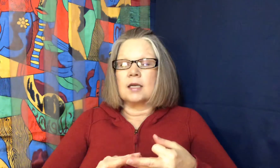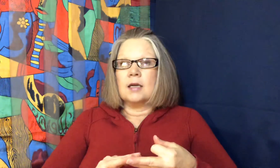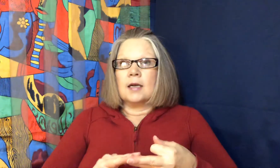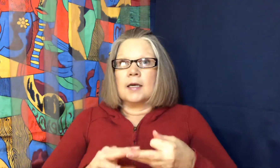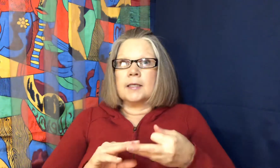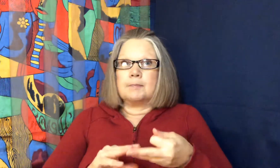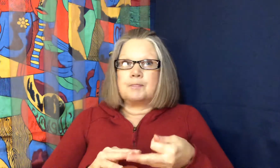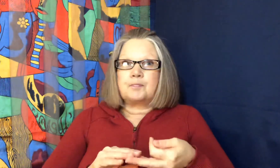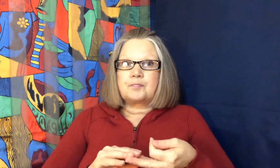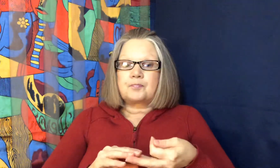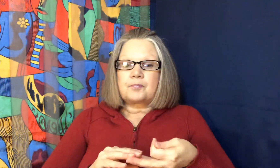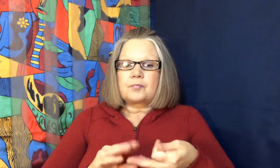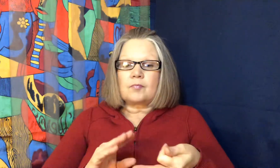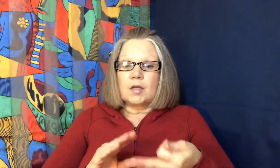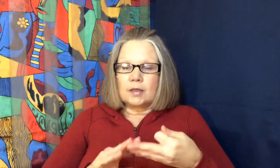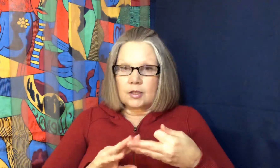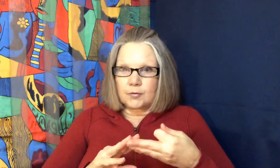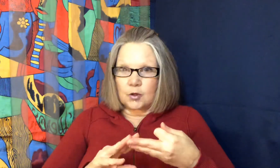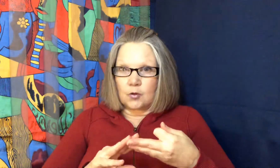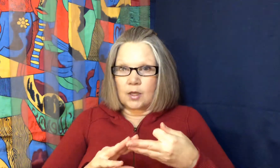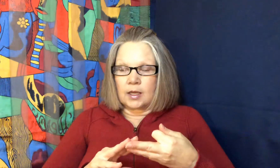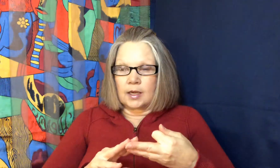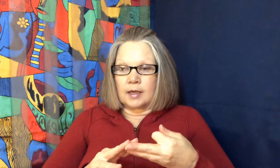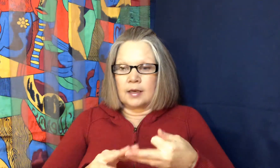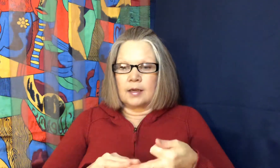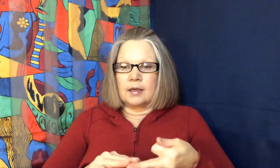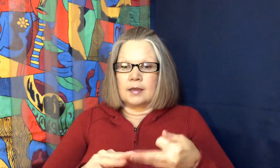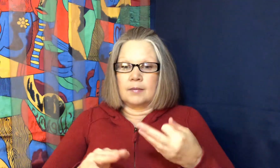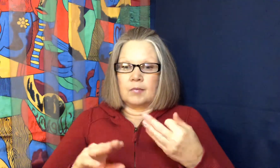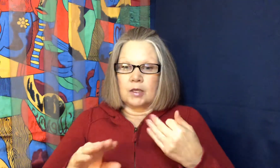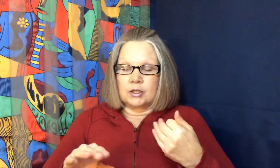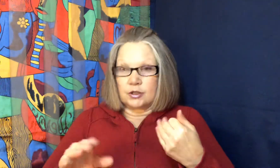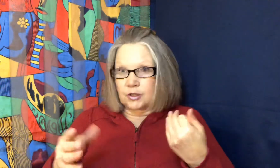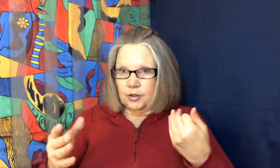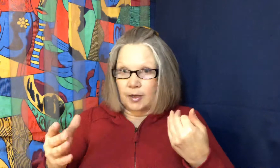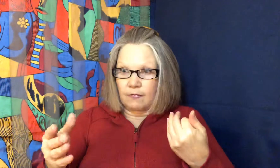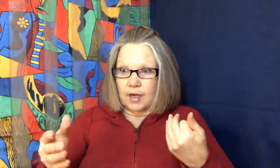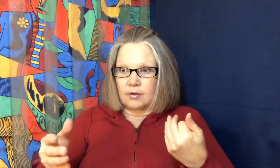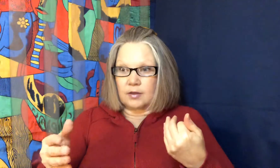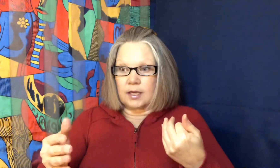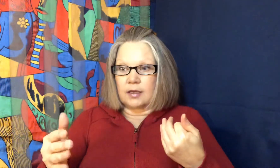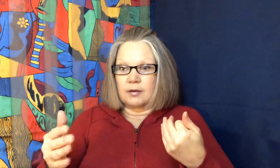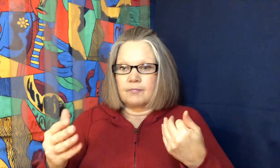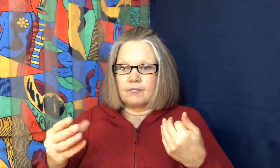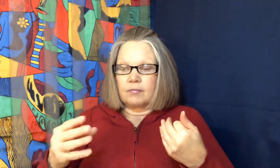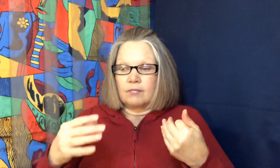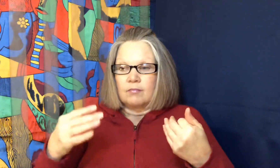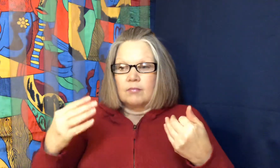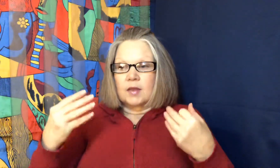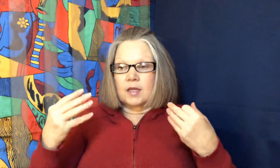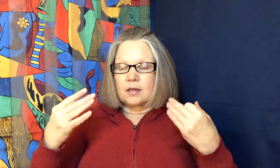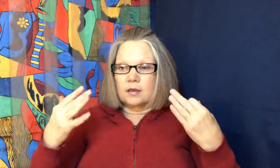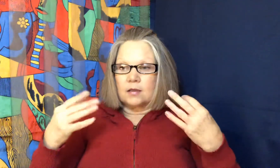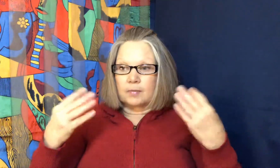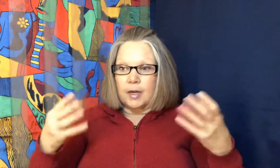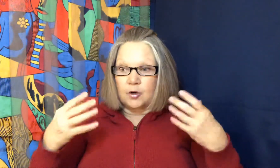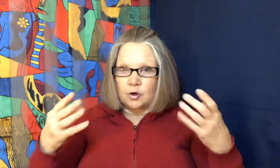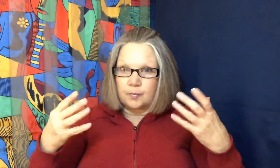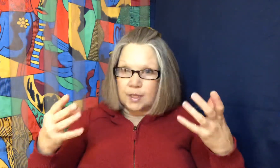like if you go online on YouTube I found like the the binaural beat